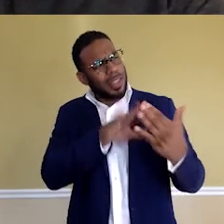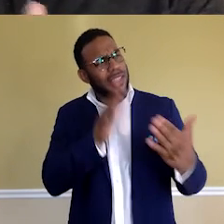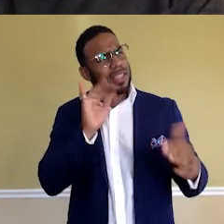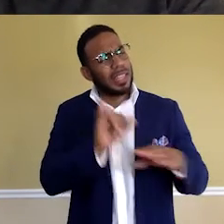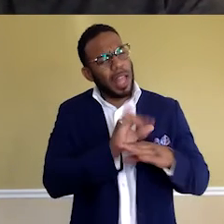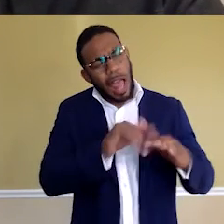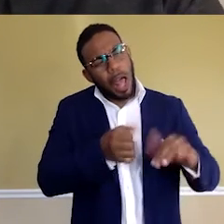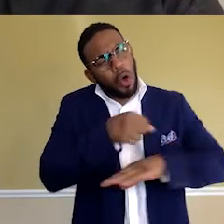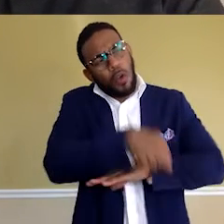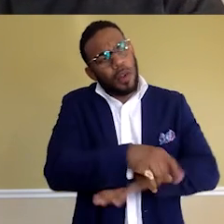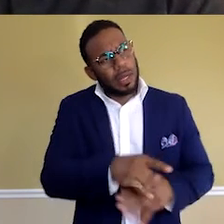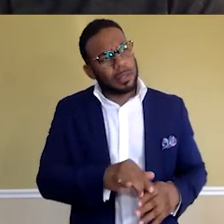overcome them?